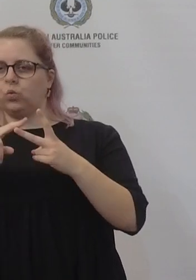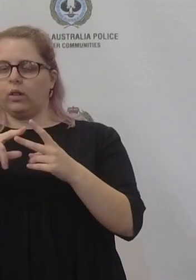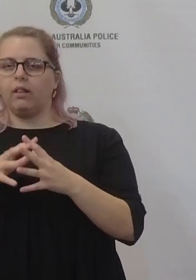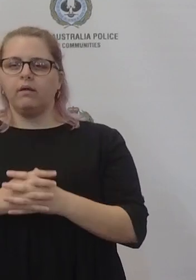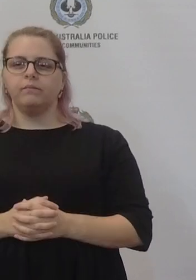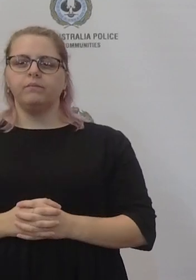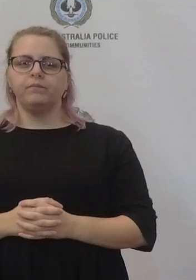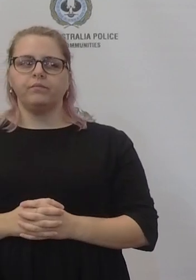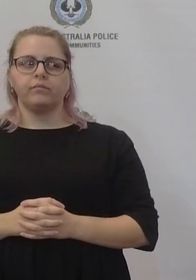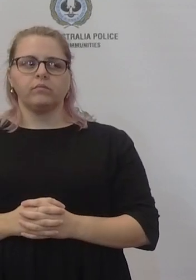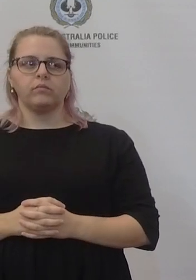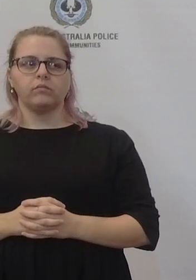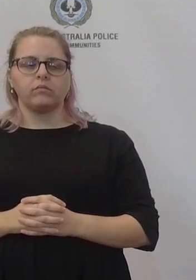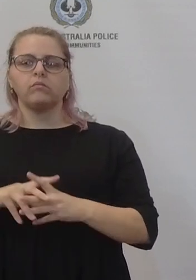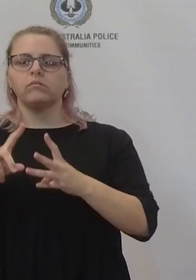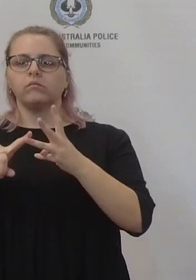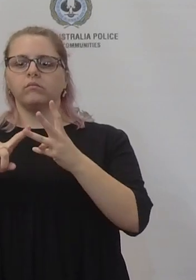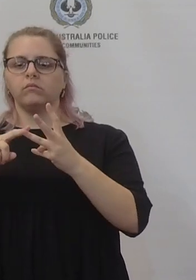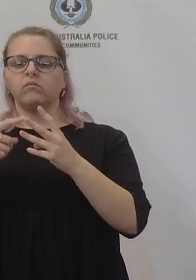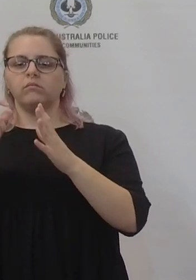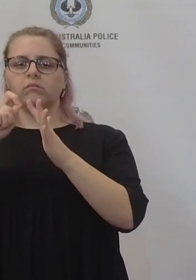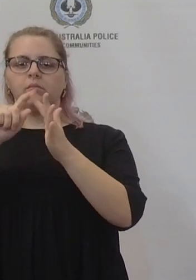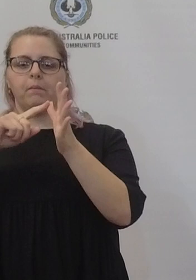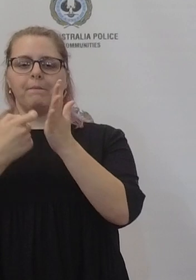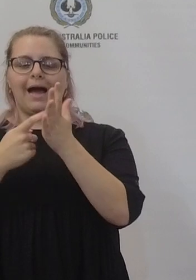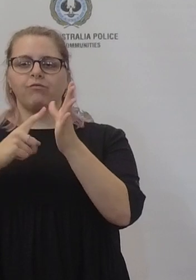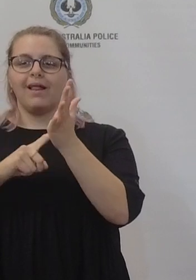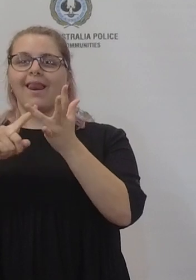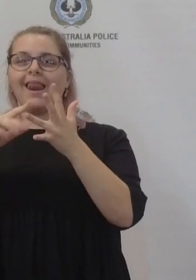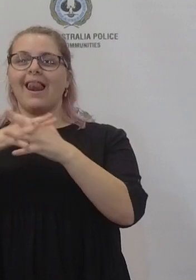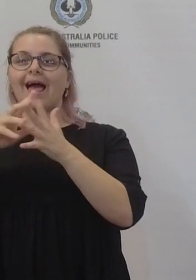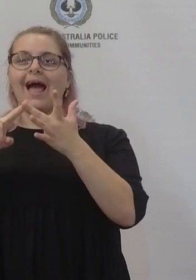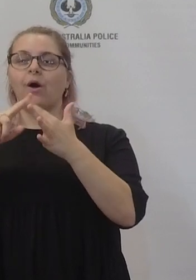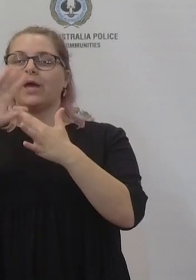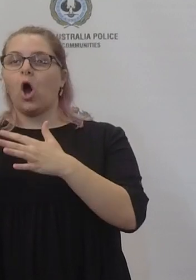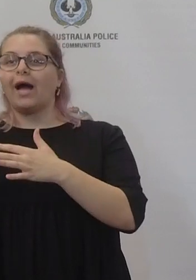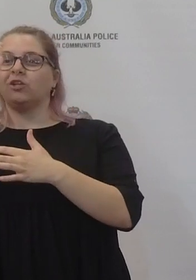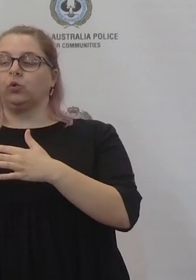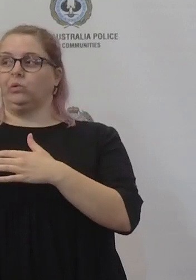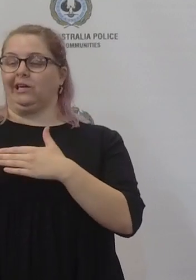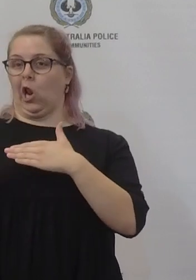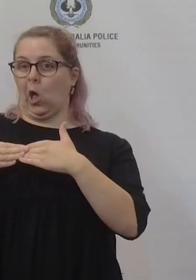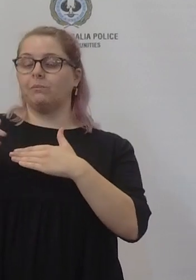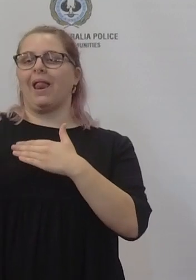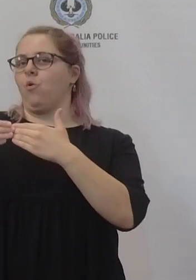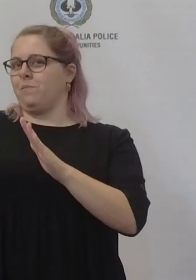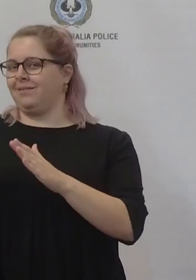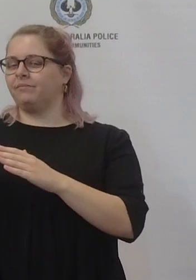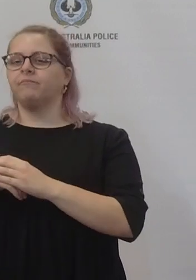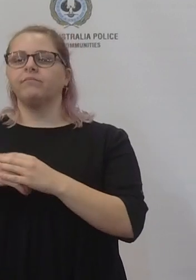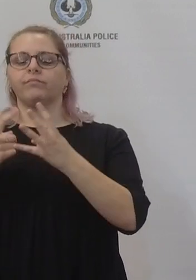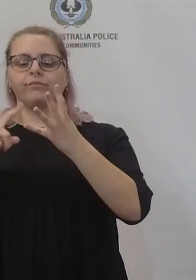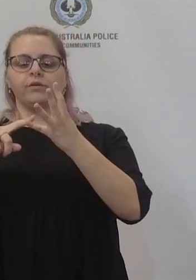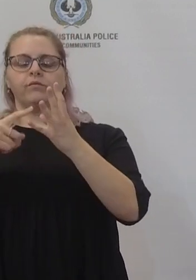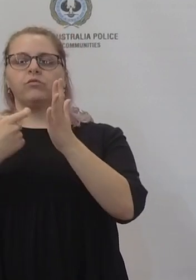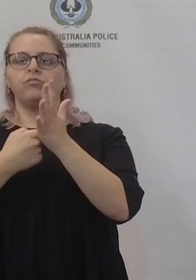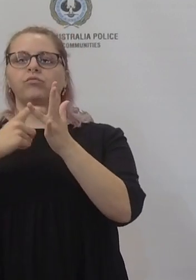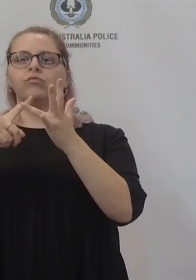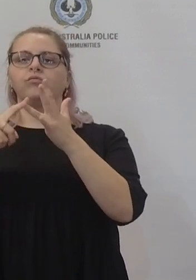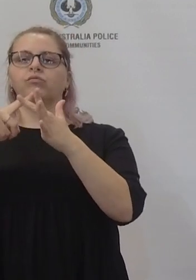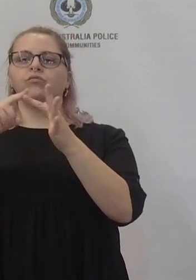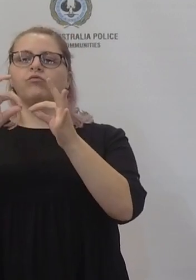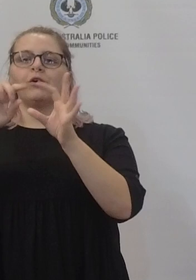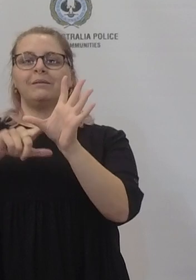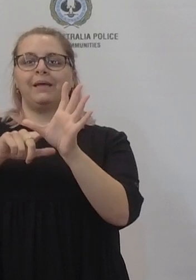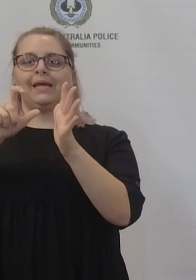a temporary uh flip to remote learning at Paralawi but they're back um but also uh Roxby Downs is uh one of those locations where the